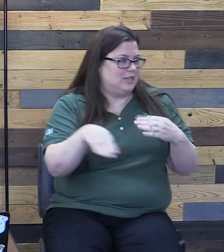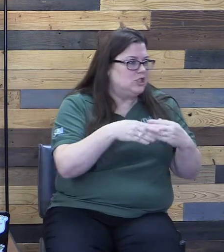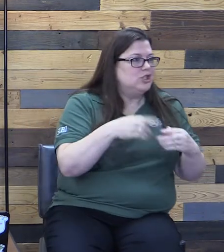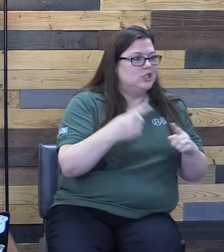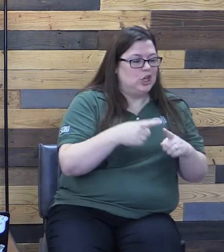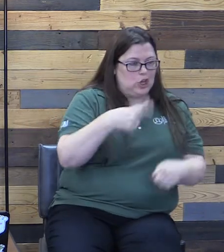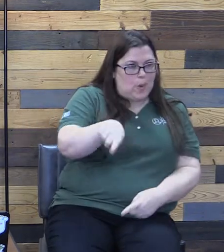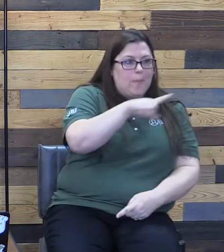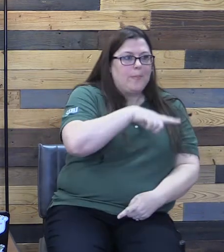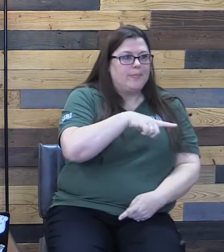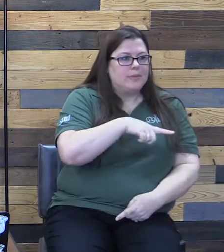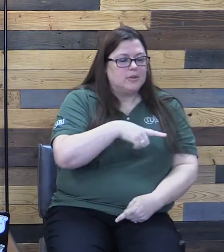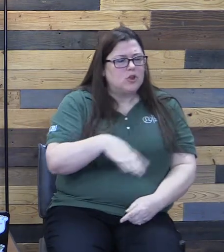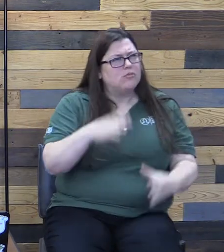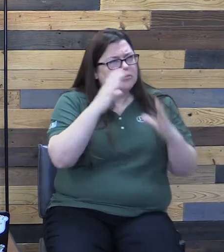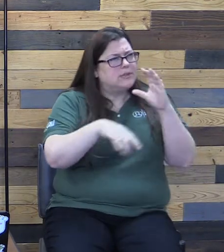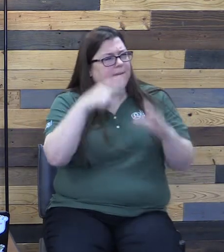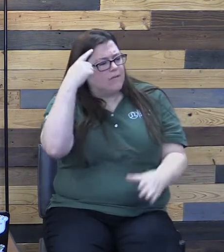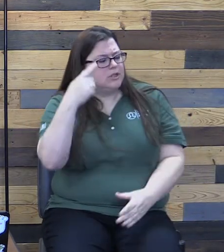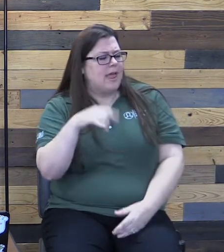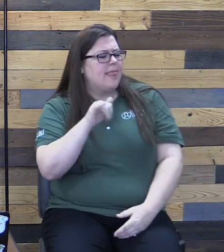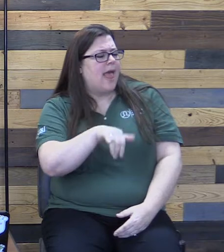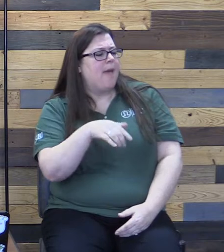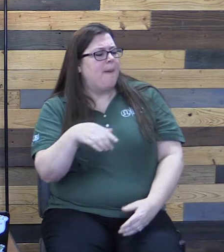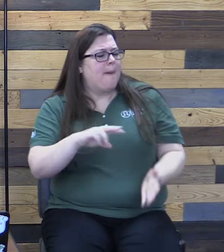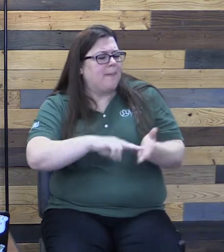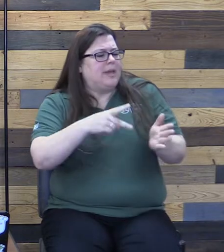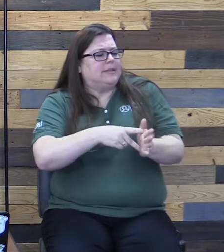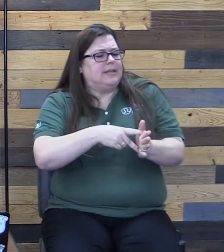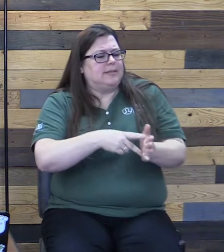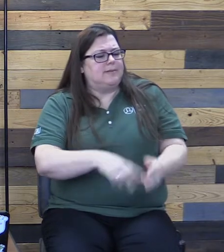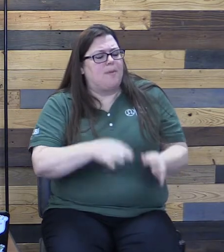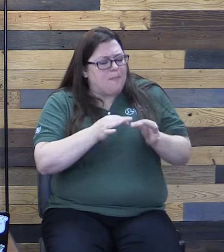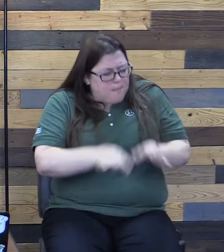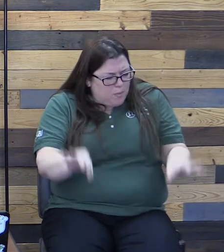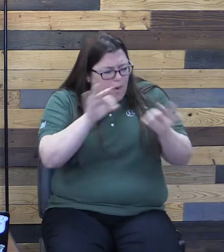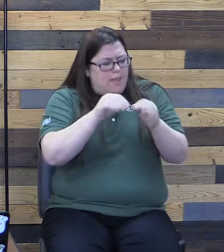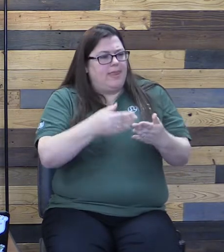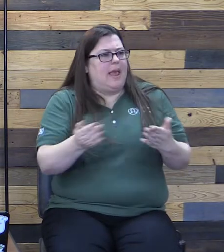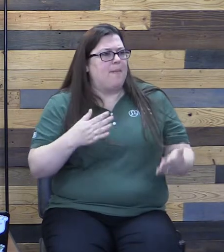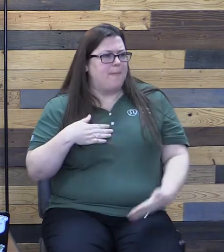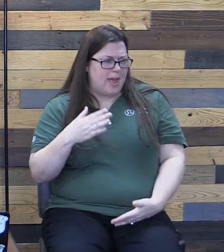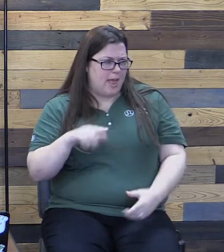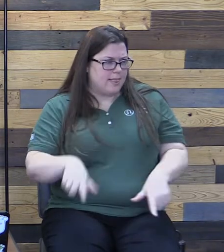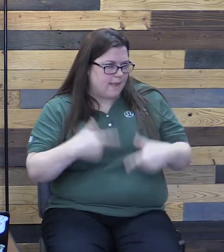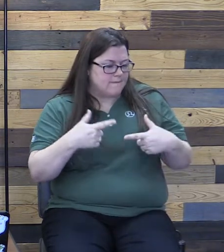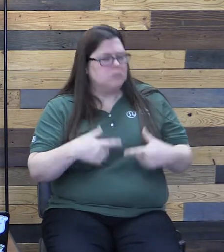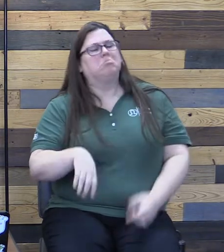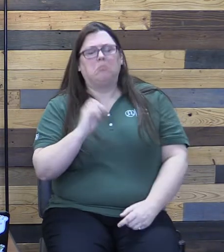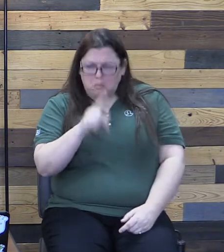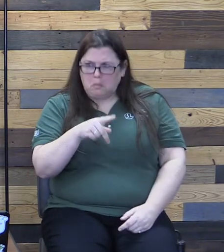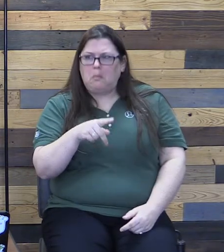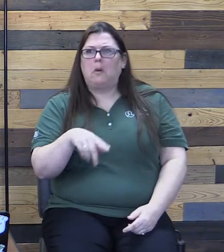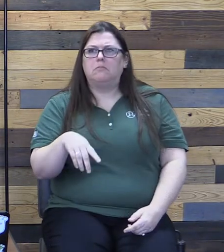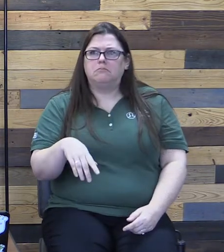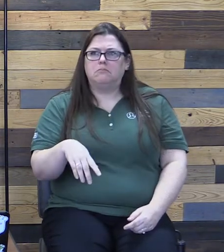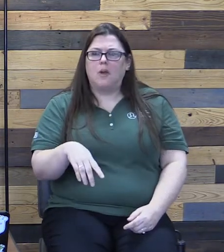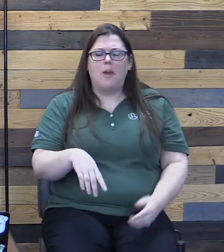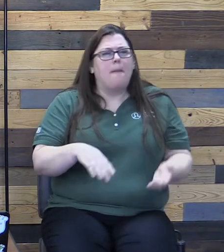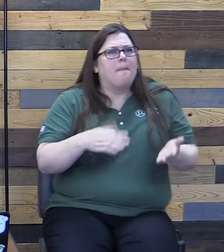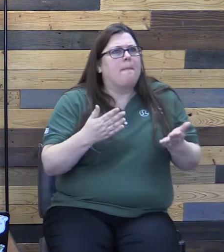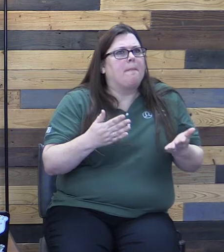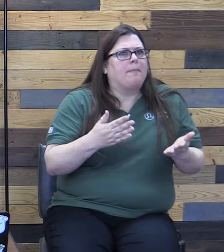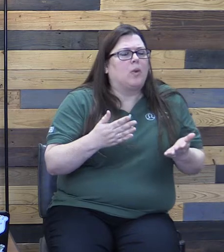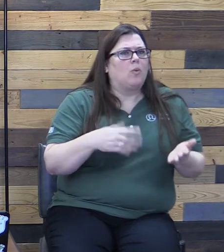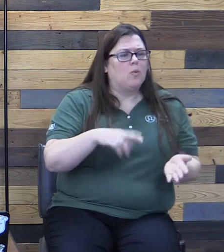okay, it's got to be a priority in my life. Got it. Check. But what is this righteousness that he's talking about? The righteousness